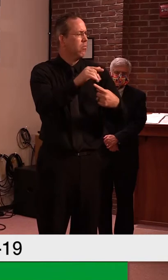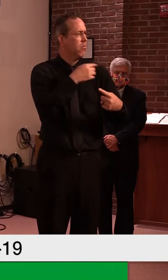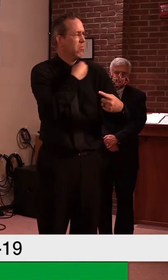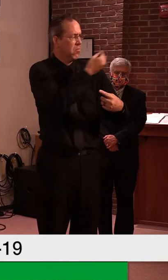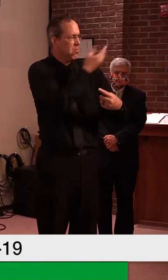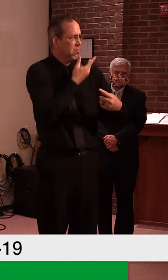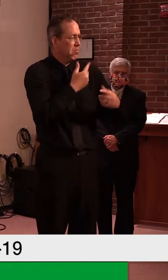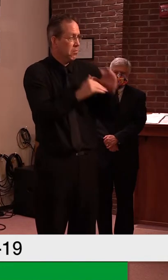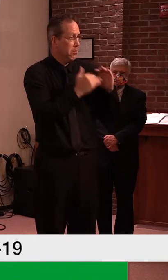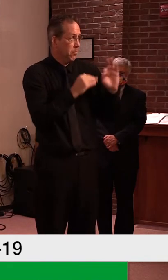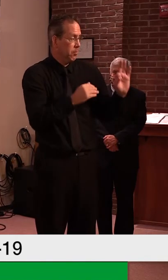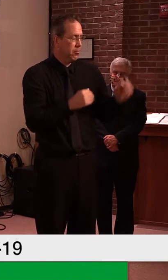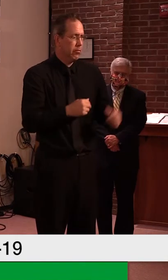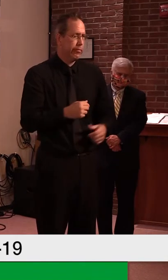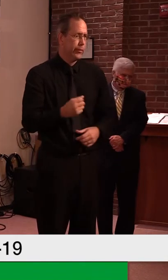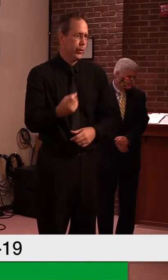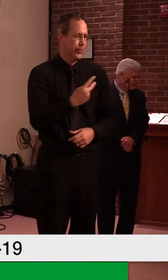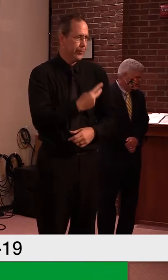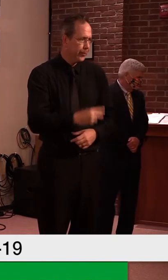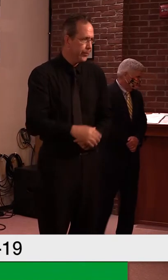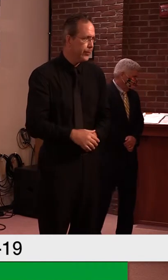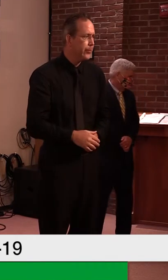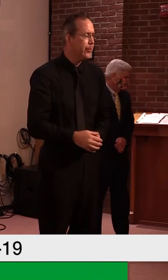Um, hello. Can you hear me? You can.